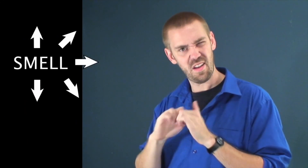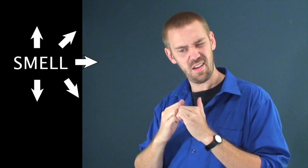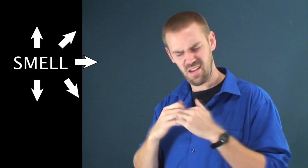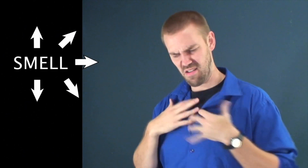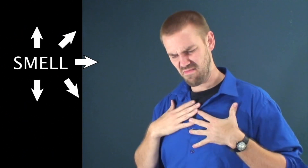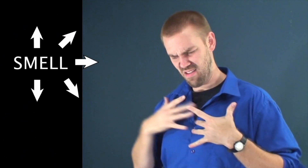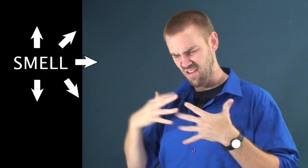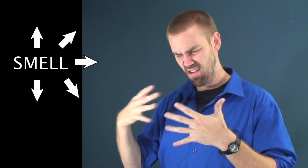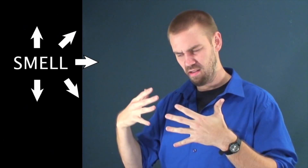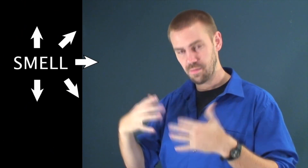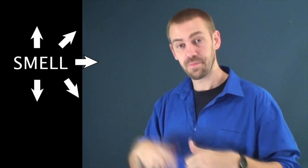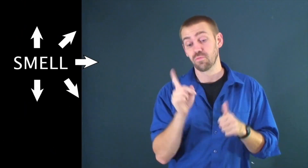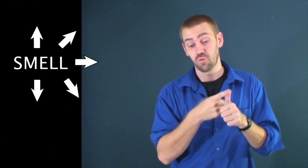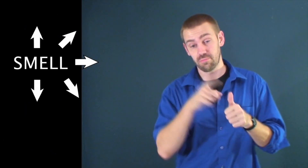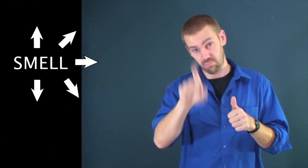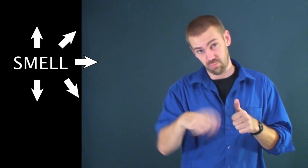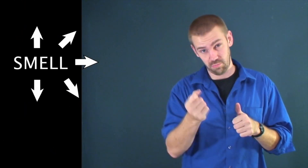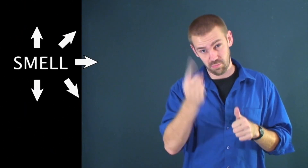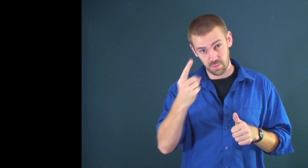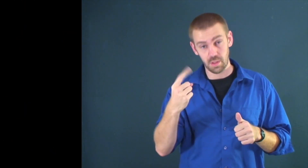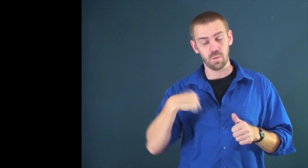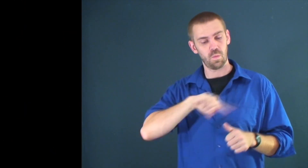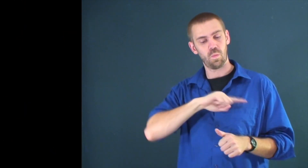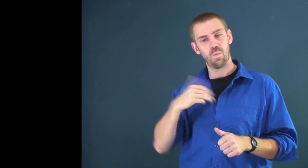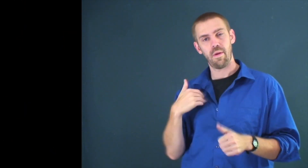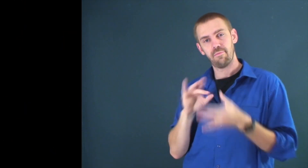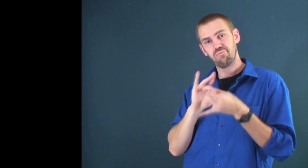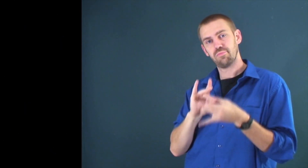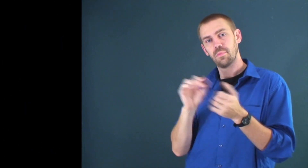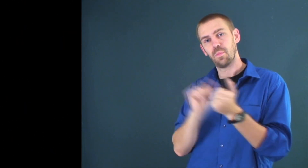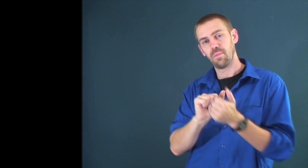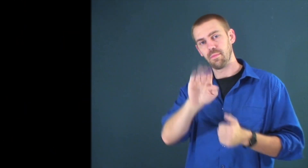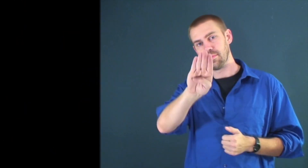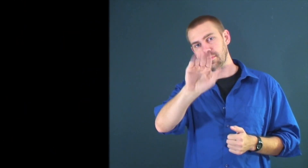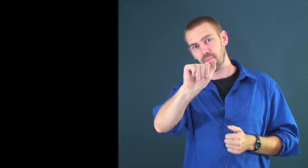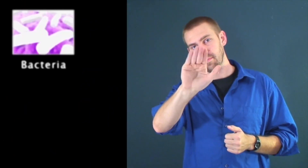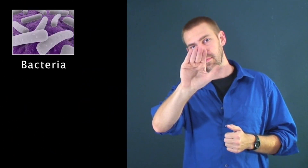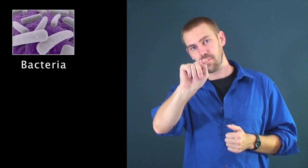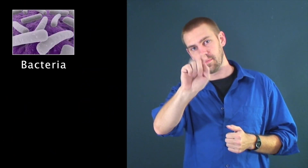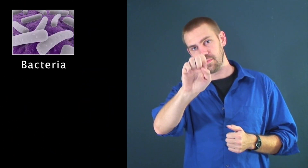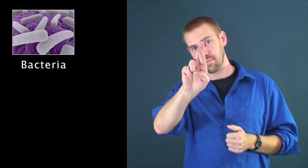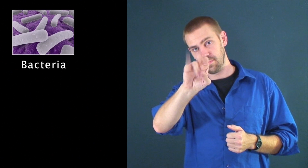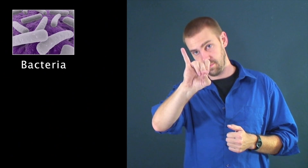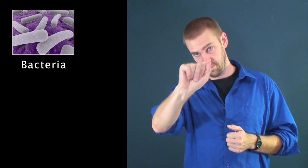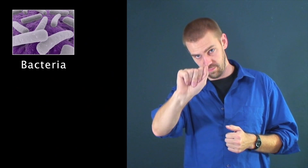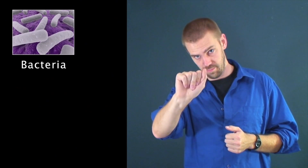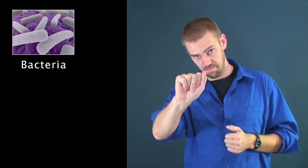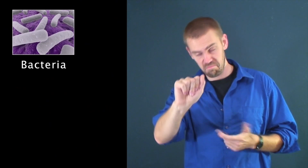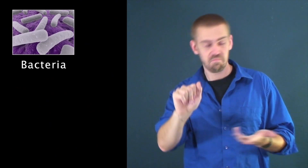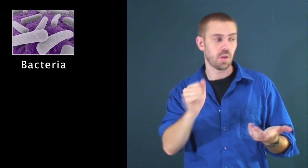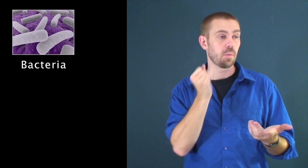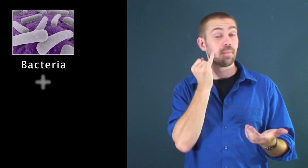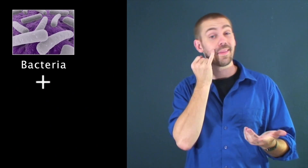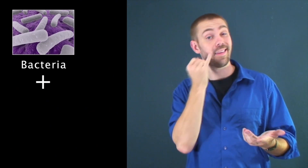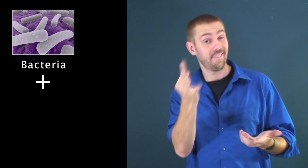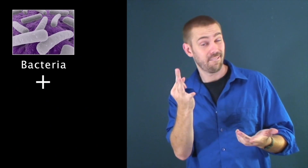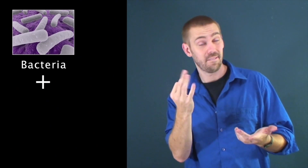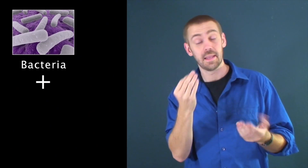do we do that well first you have to understand that we have a relationship with bacteria so suppose you eat something when you